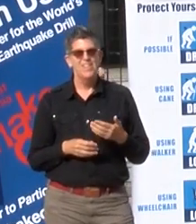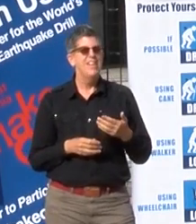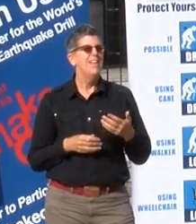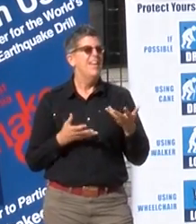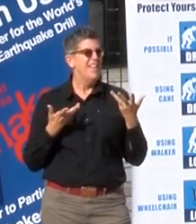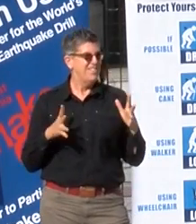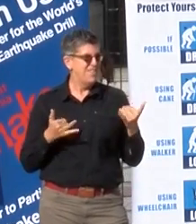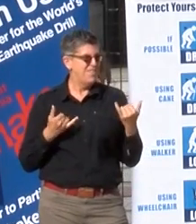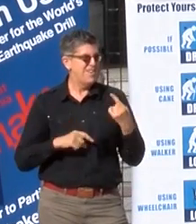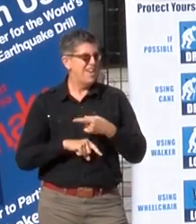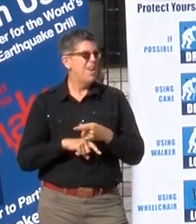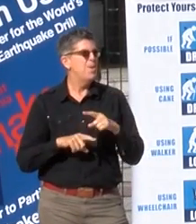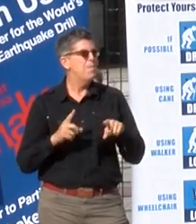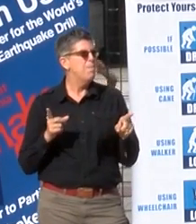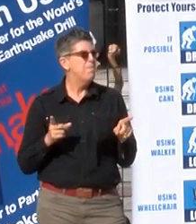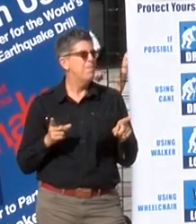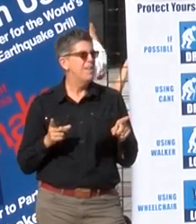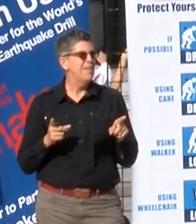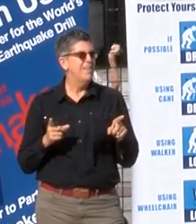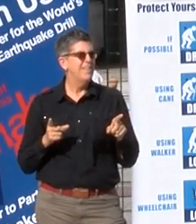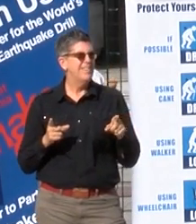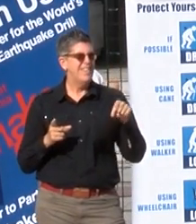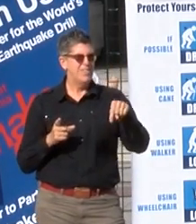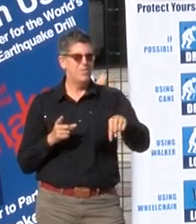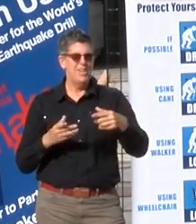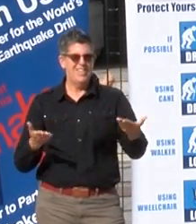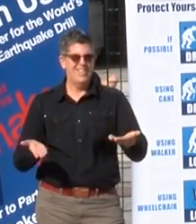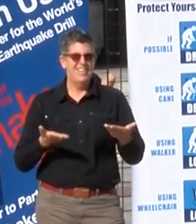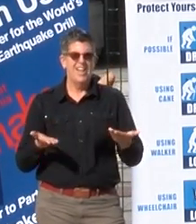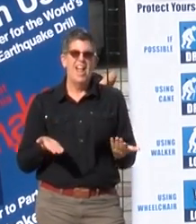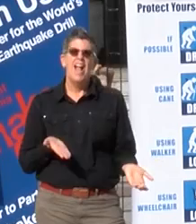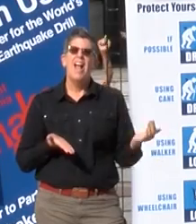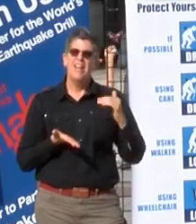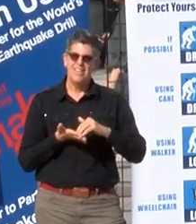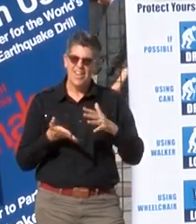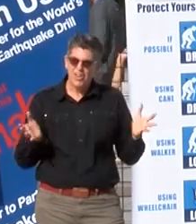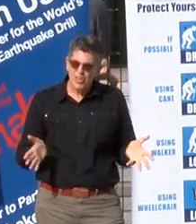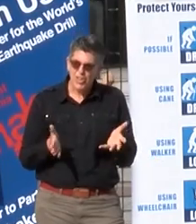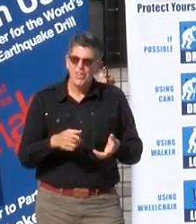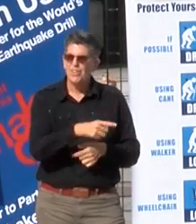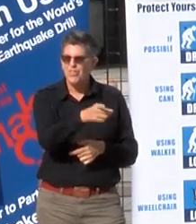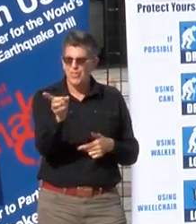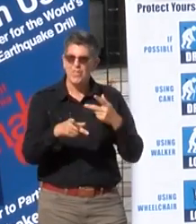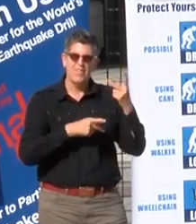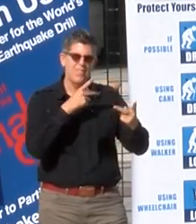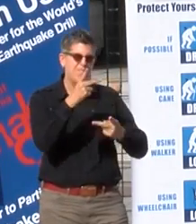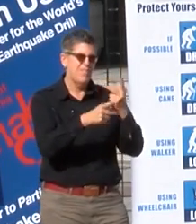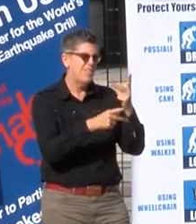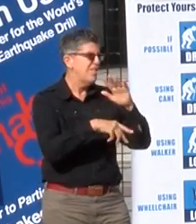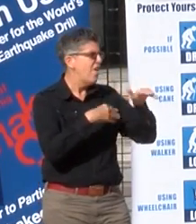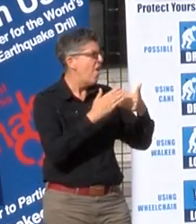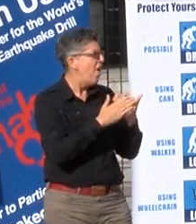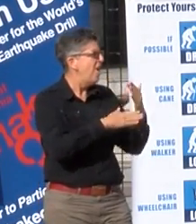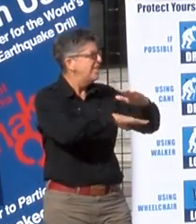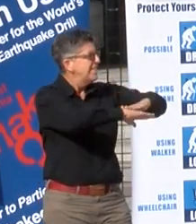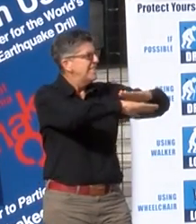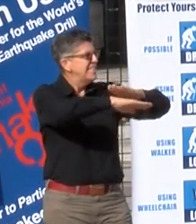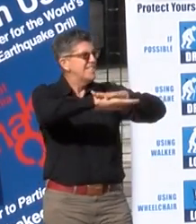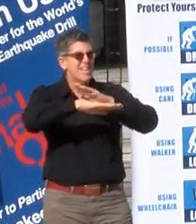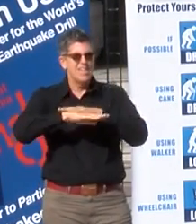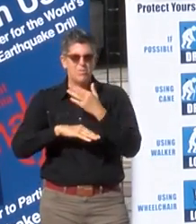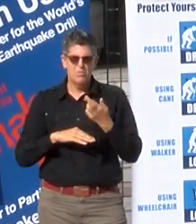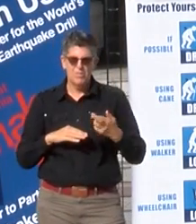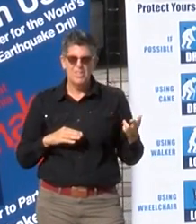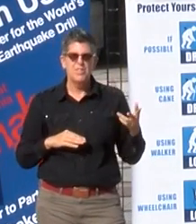now. But, that's just right here. Once again, I would like to encourage everyone to visit all the various people who have brought